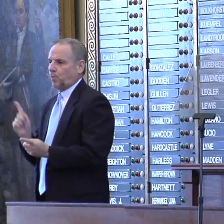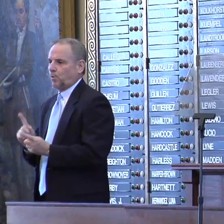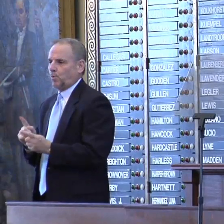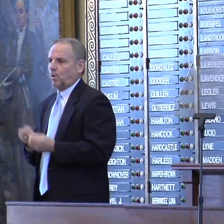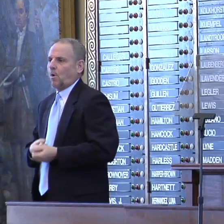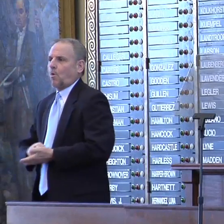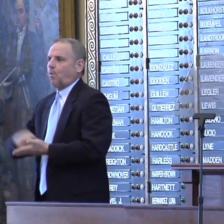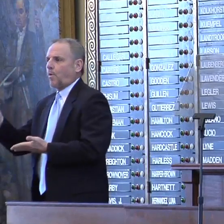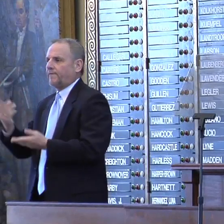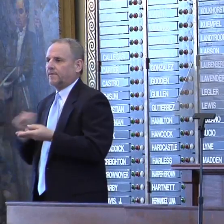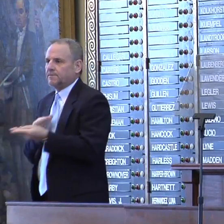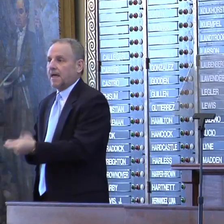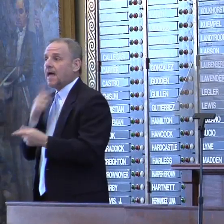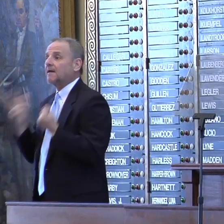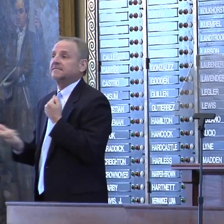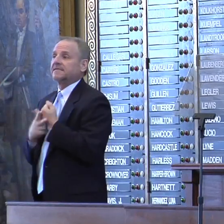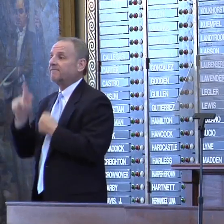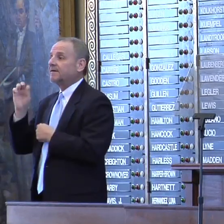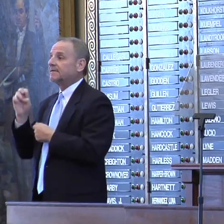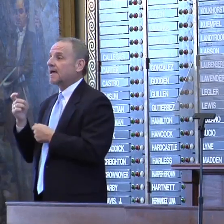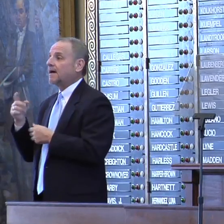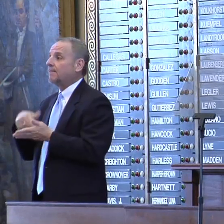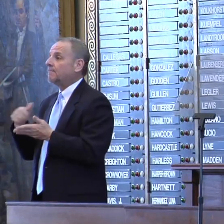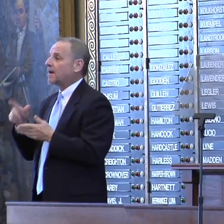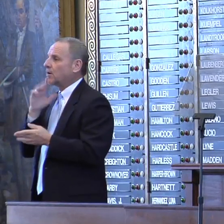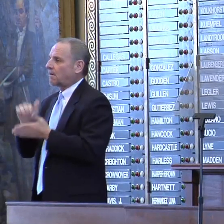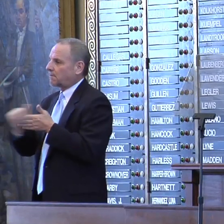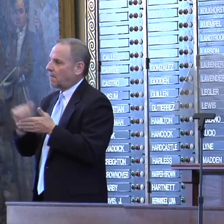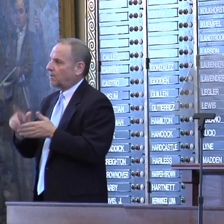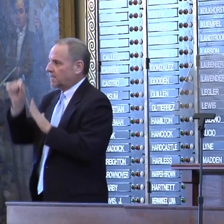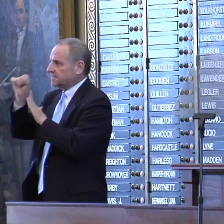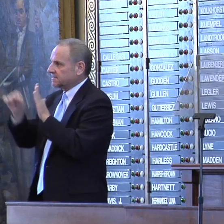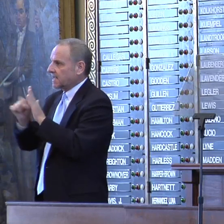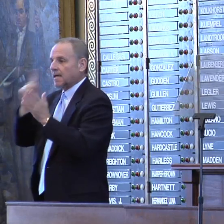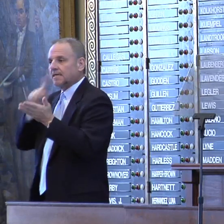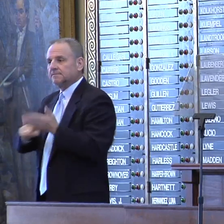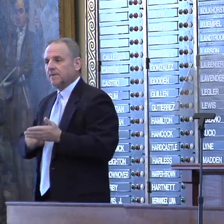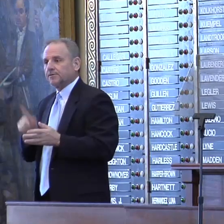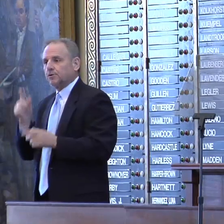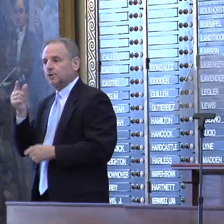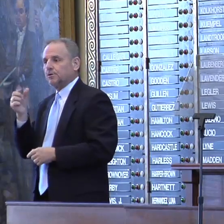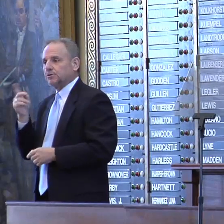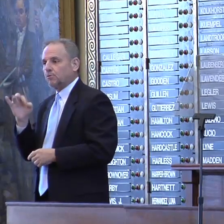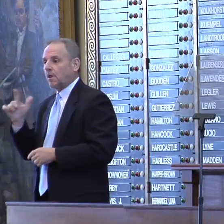spending and save taxpayers' dollars. A state inspector general would work directly with the